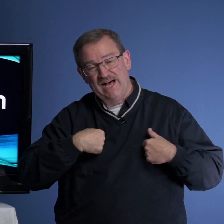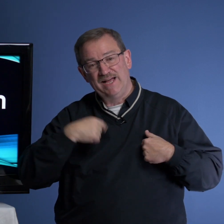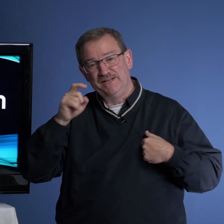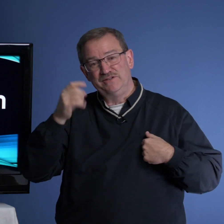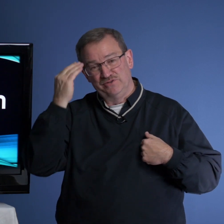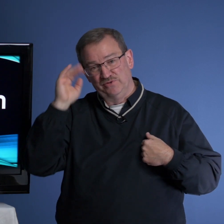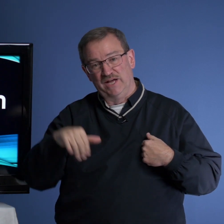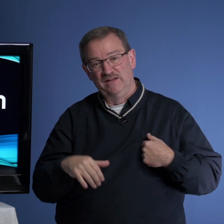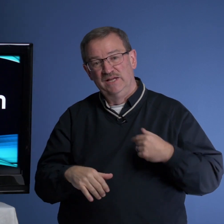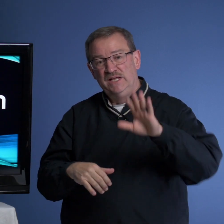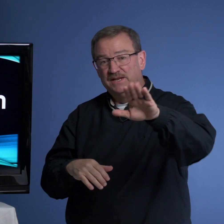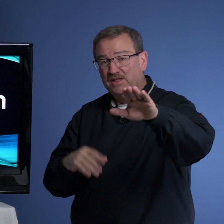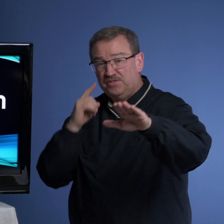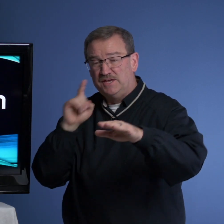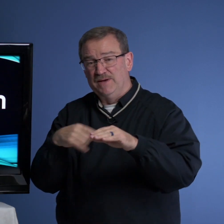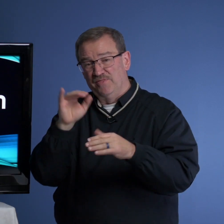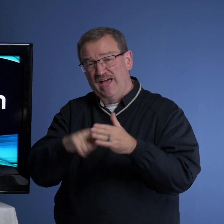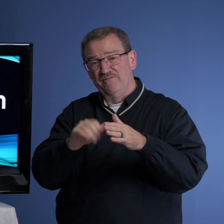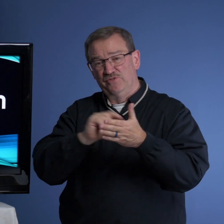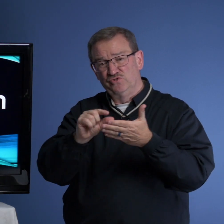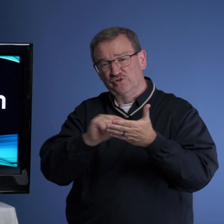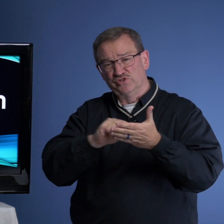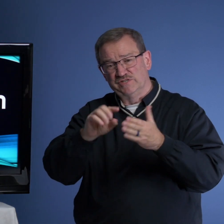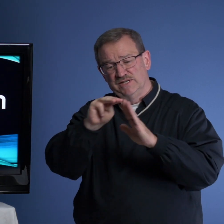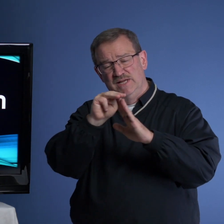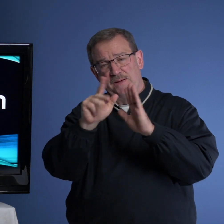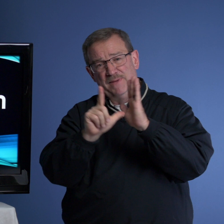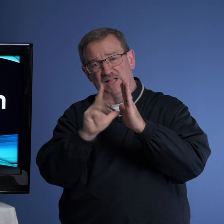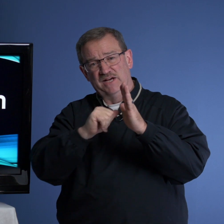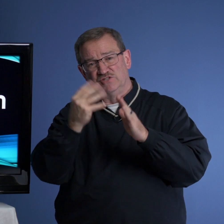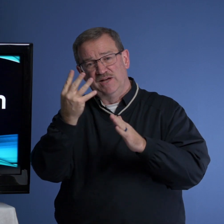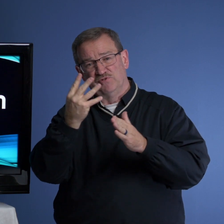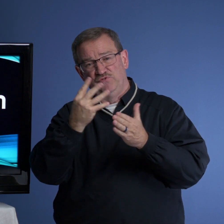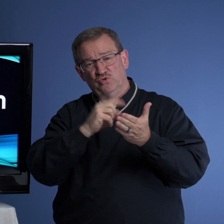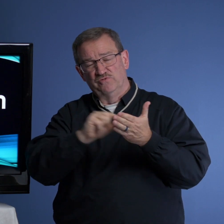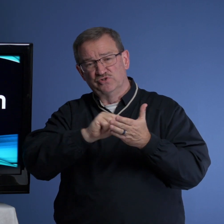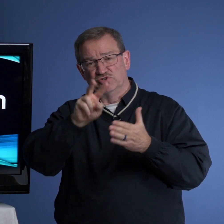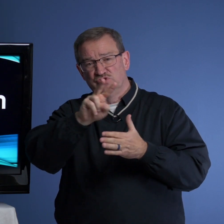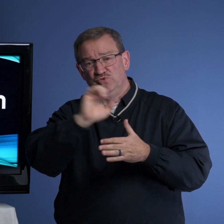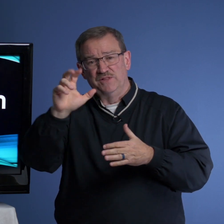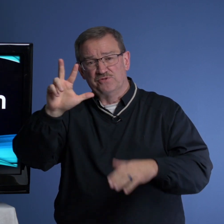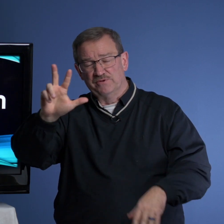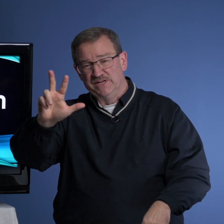I need to know that. Now, think about that. Those verses in Malachi chapter 4, verses 2 and 3